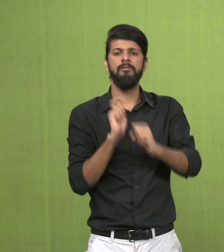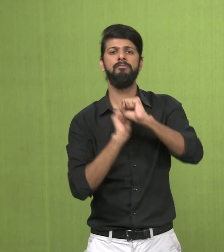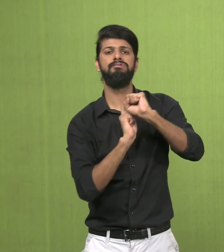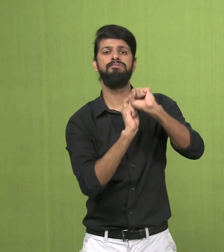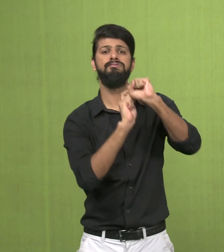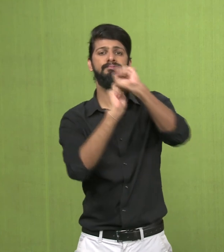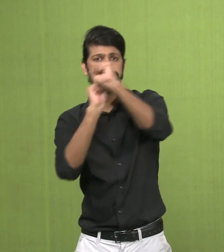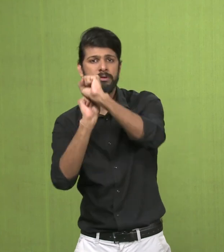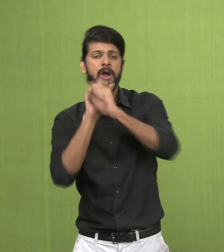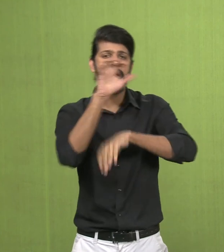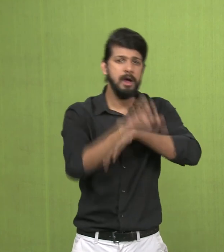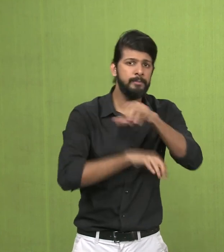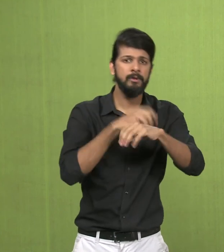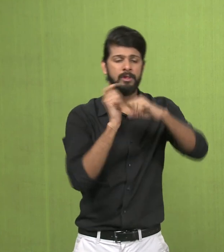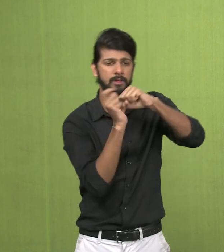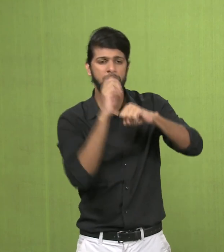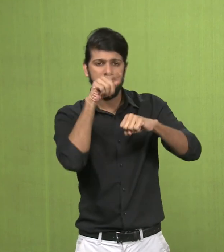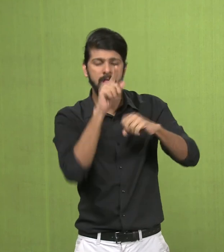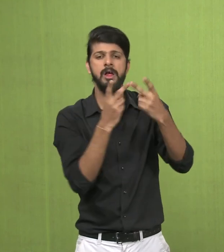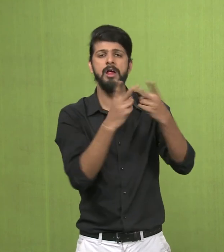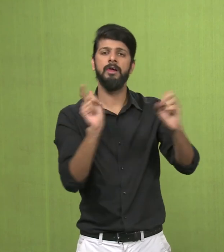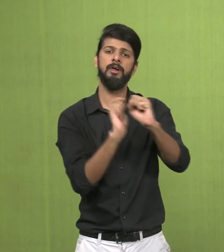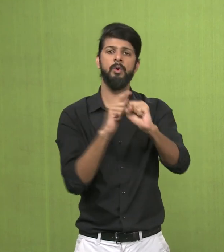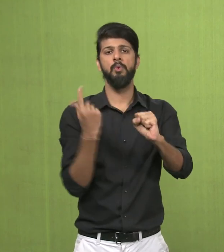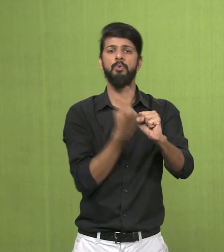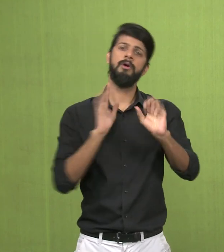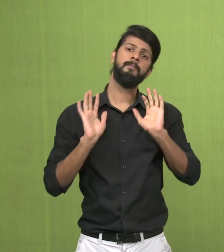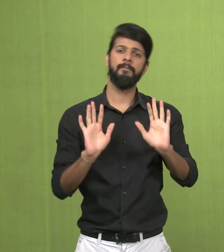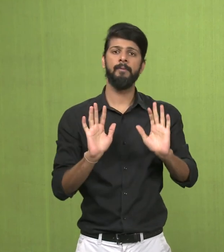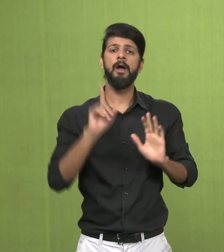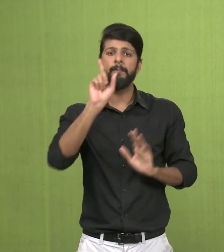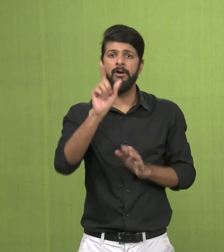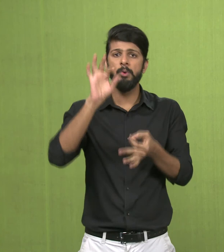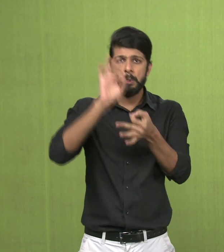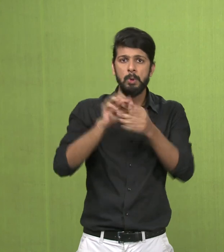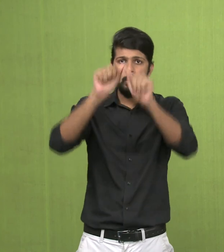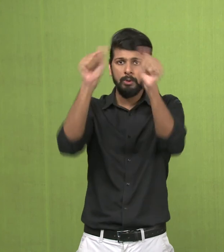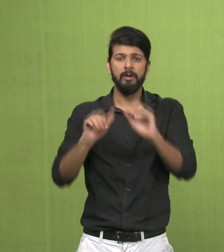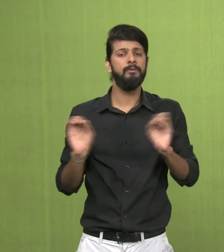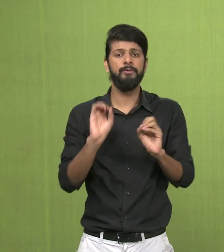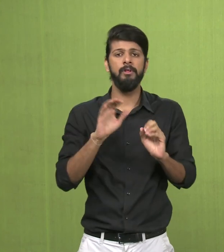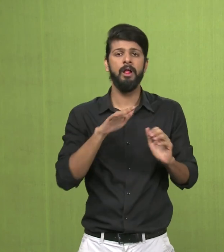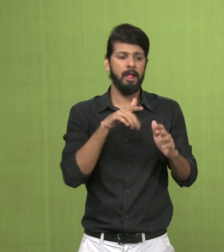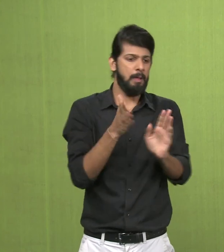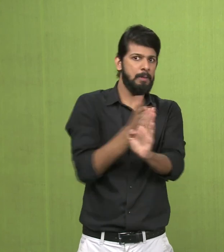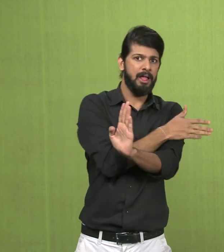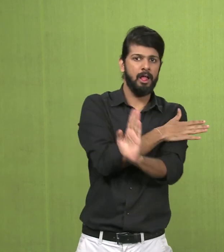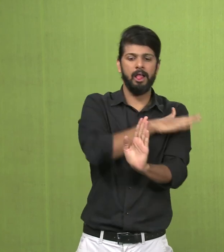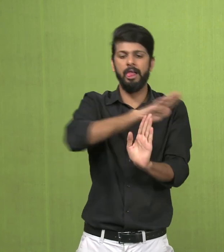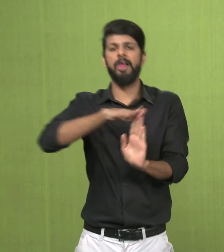Buddha. But before the standing Buddha, there was no human depiction of Buddha in a sculpture form.